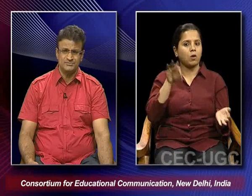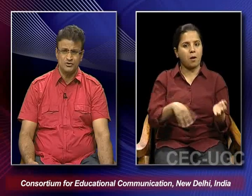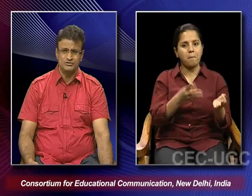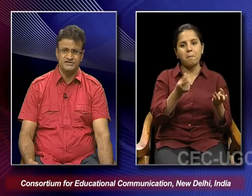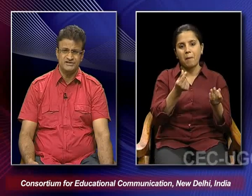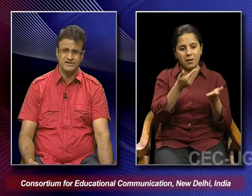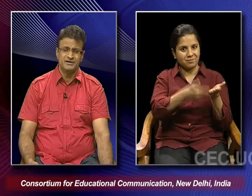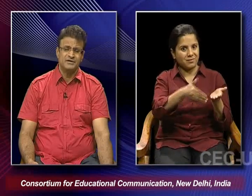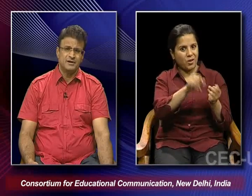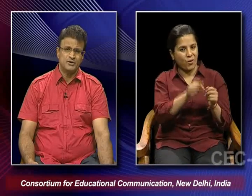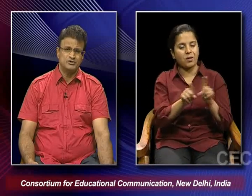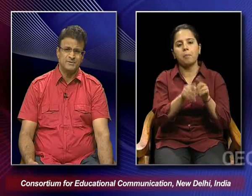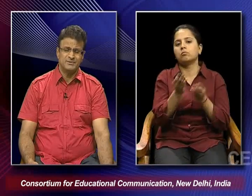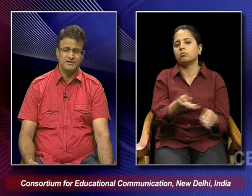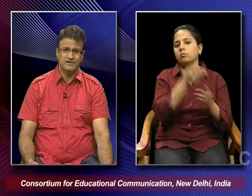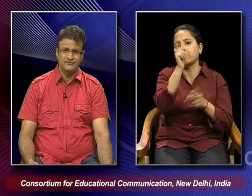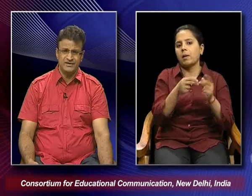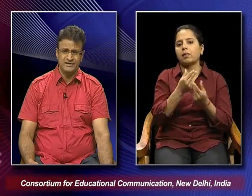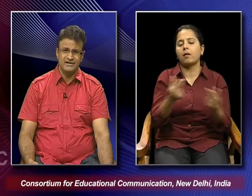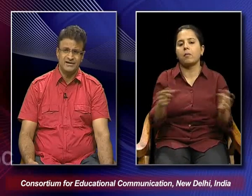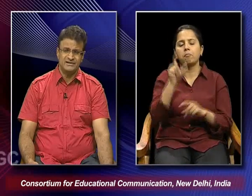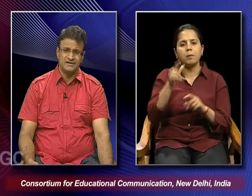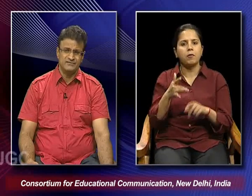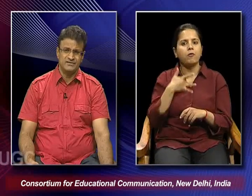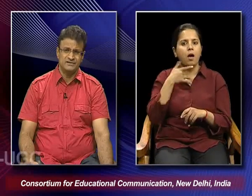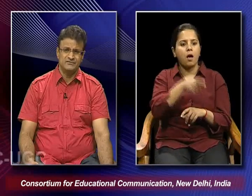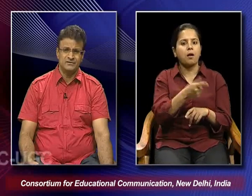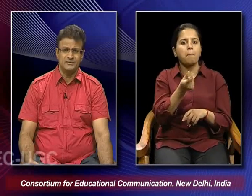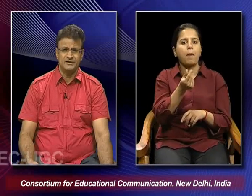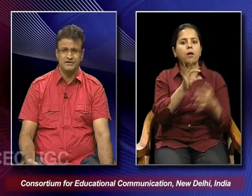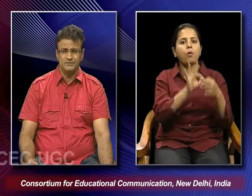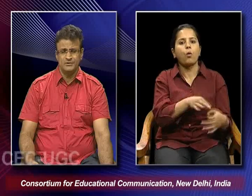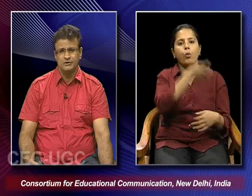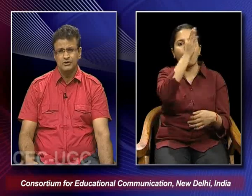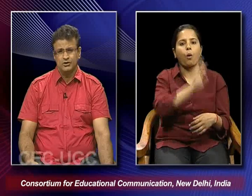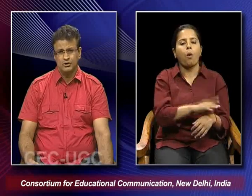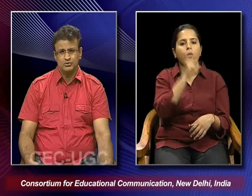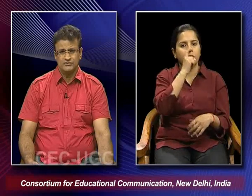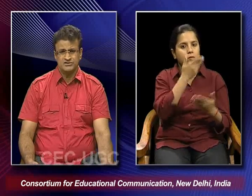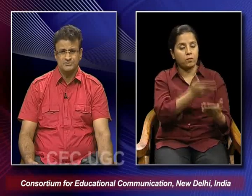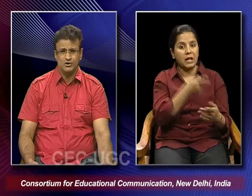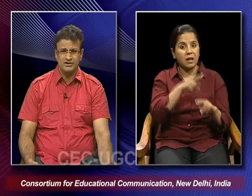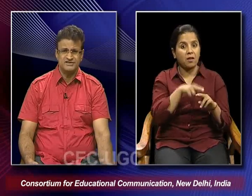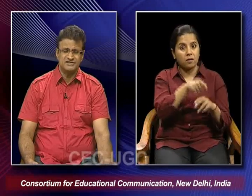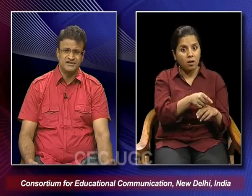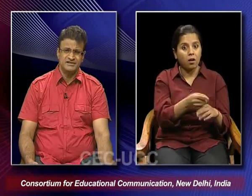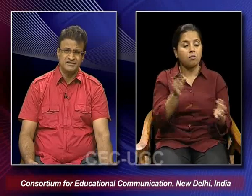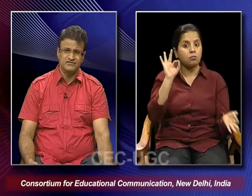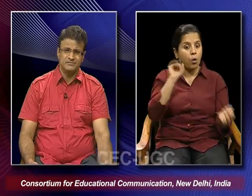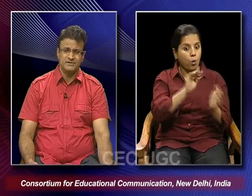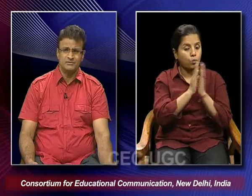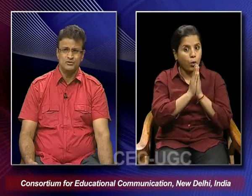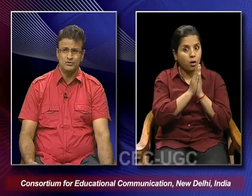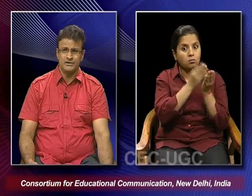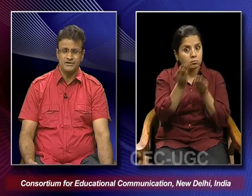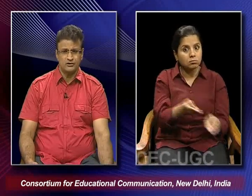worshipped on this day. Because people they feel that if they will be able to worship the goddess then they